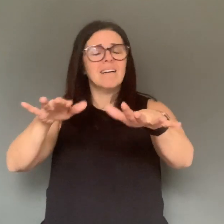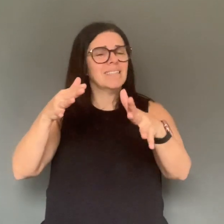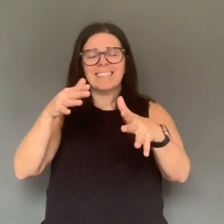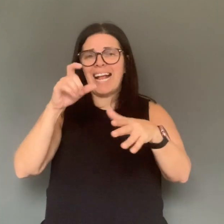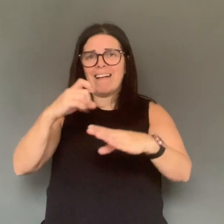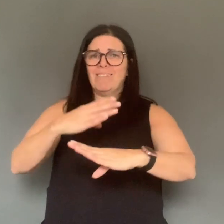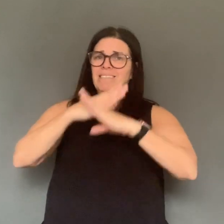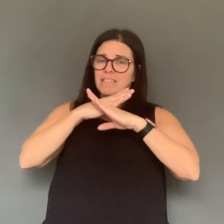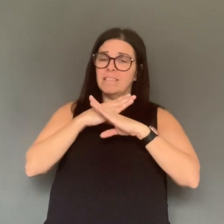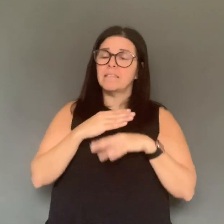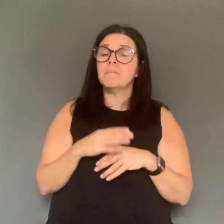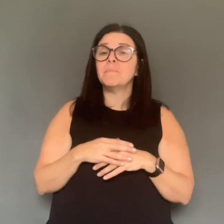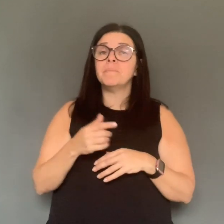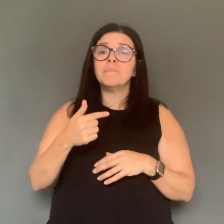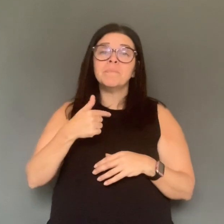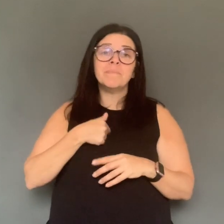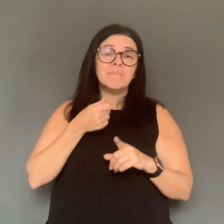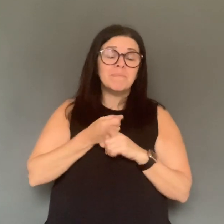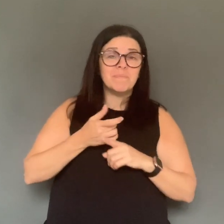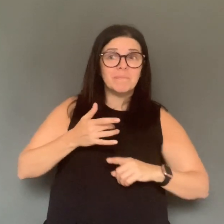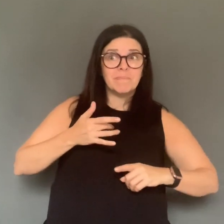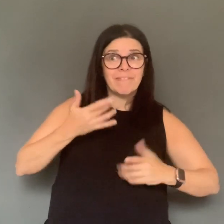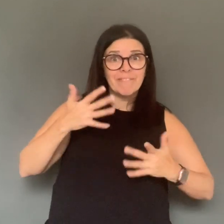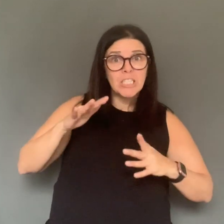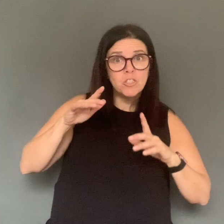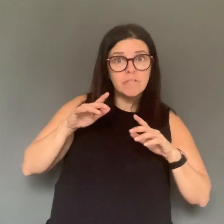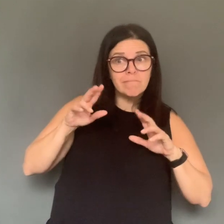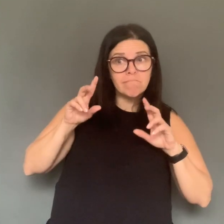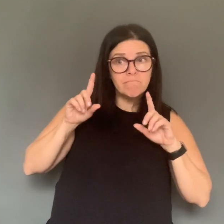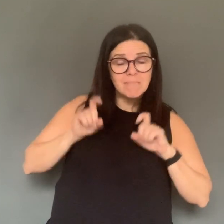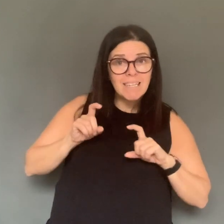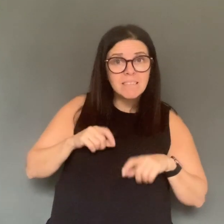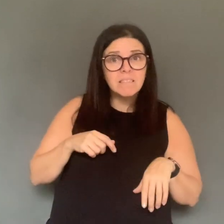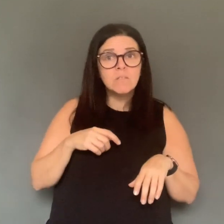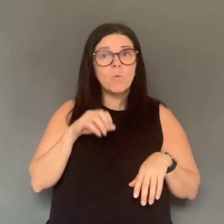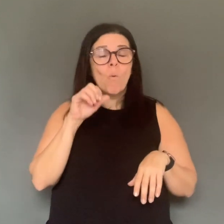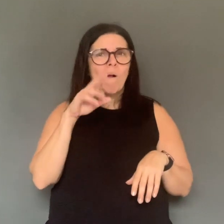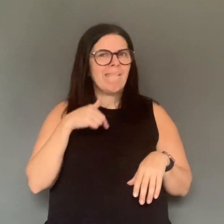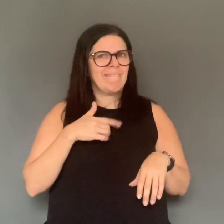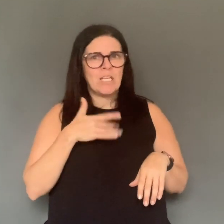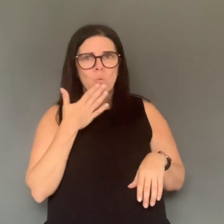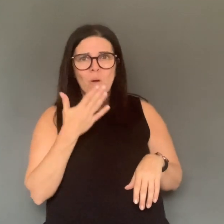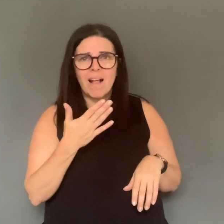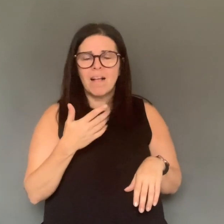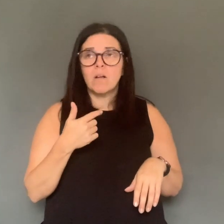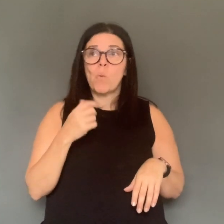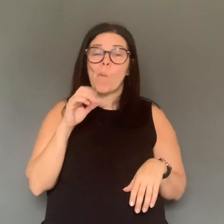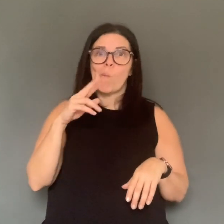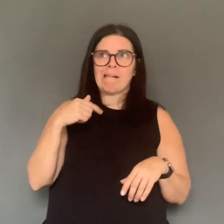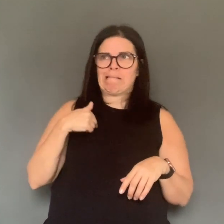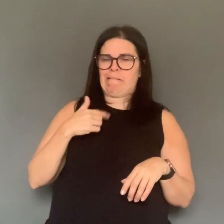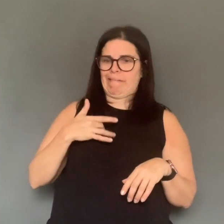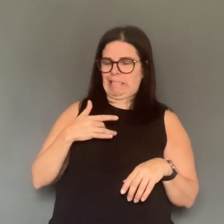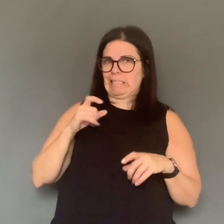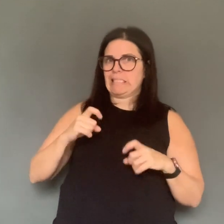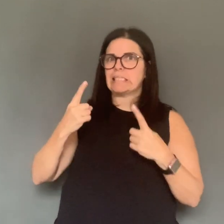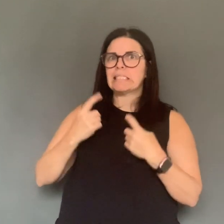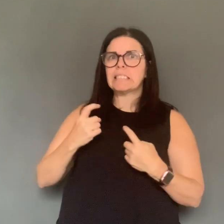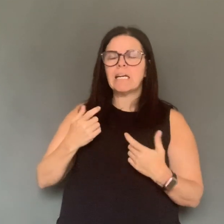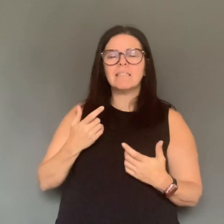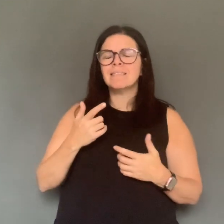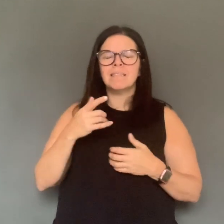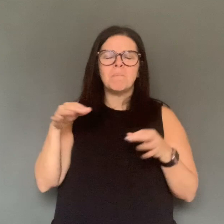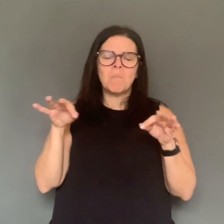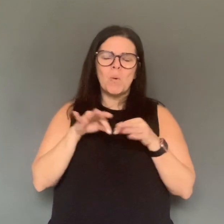stay home. Self-isolate and break the chain of transmission and do your part. People who are not